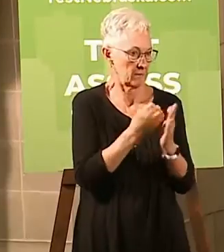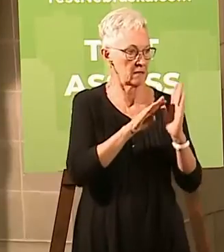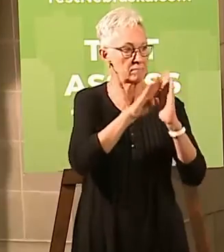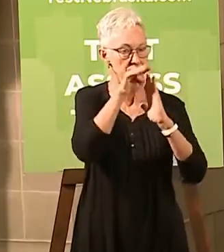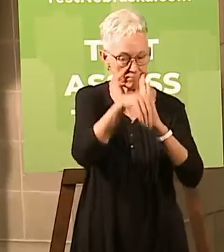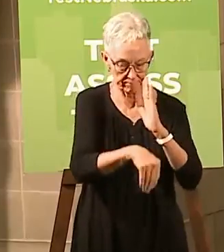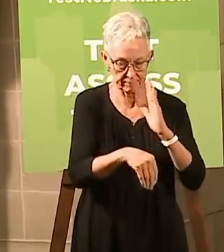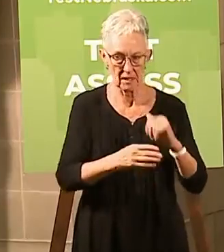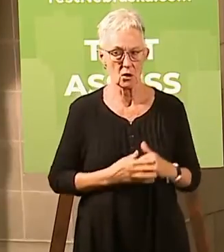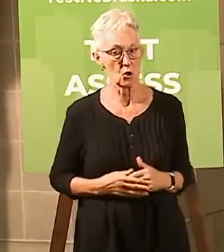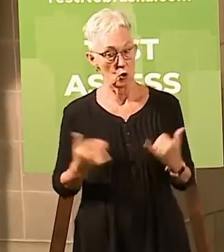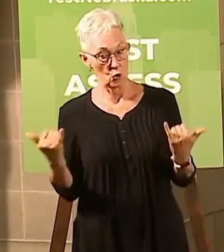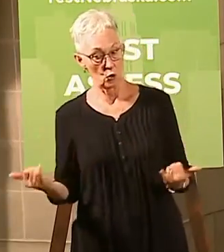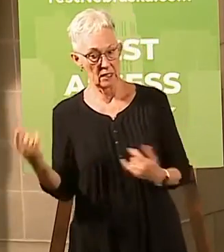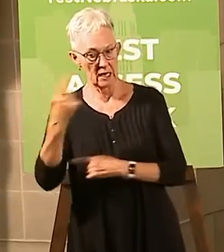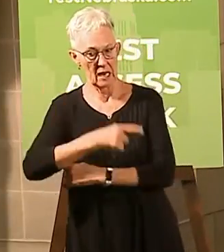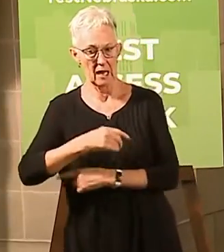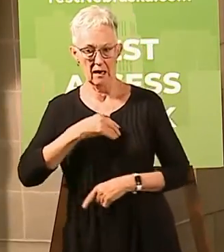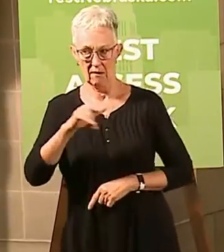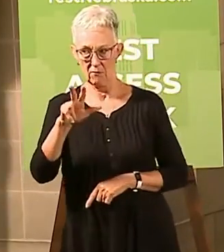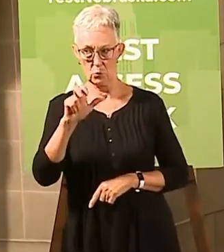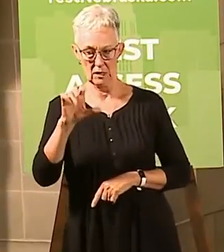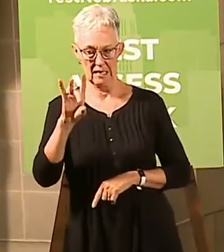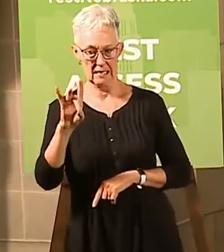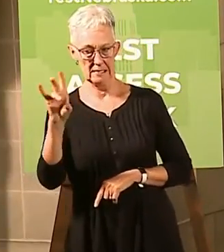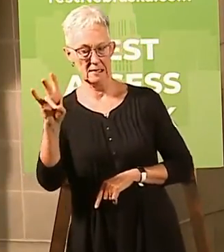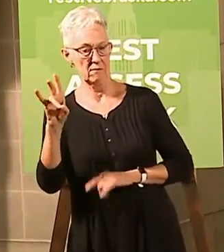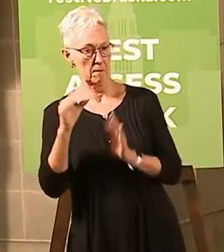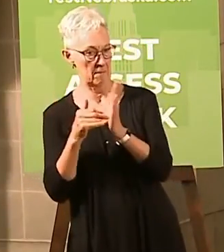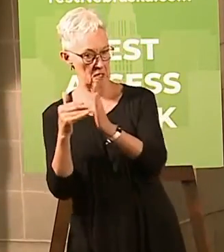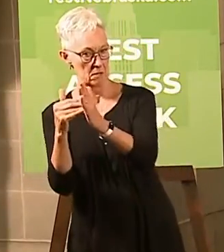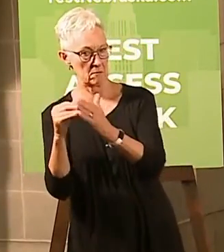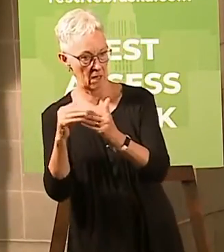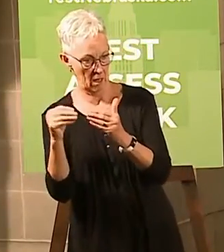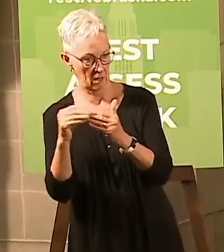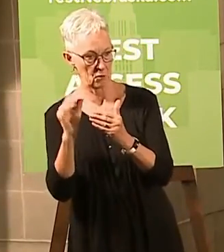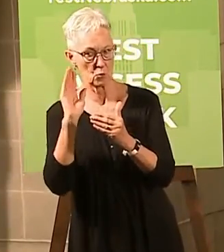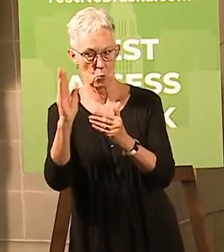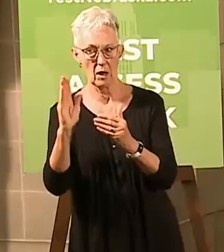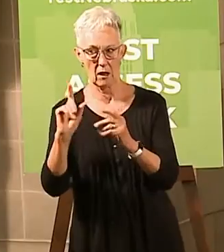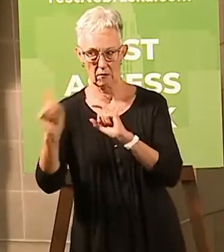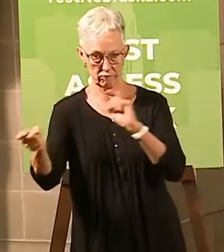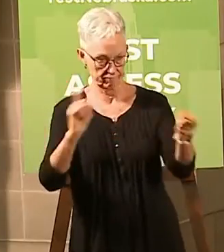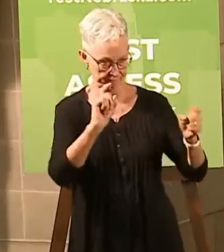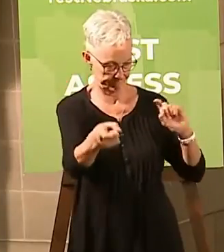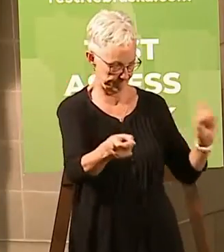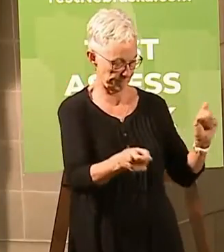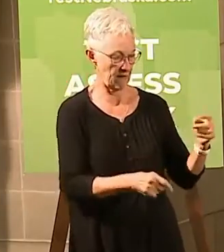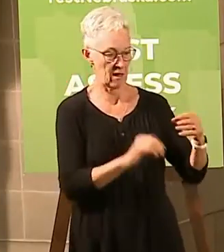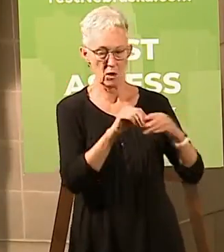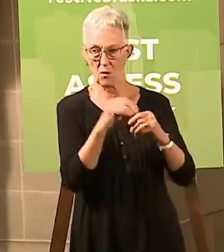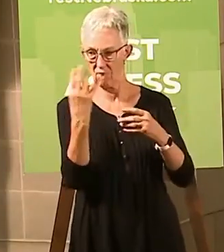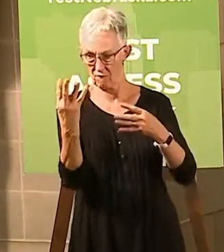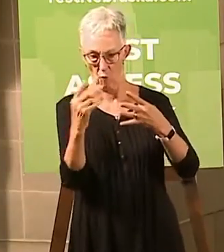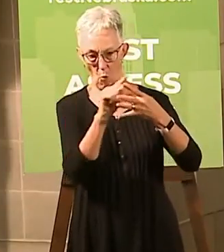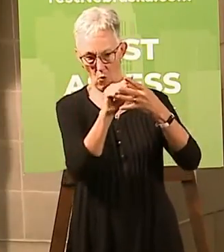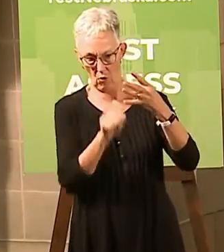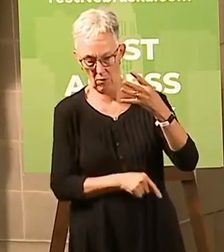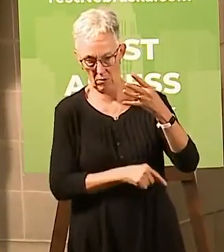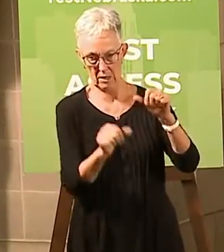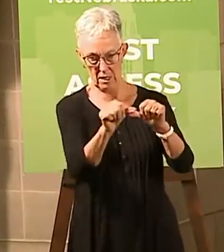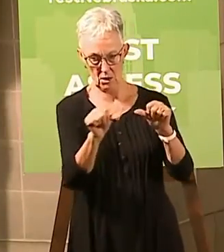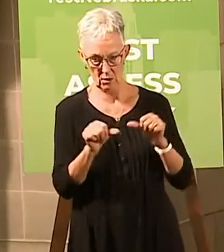will benefit is the agricultural sector. Nebraska's Director of Ag, Steve Wellman, said about 20 percent of the state's gross domestic product